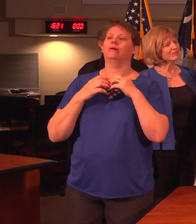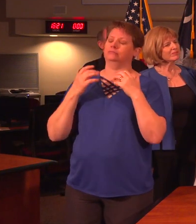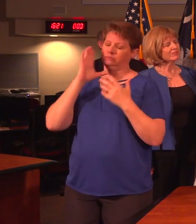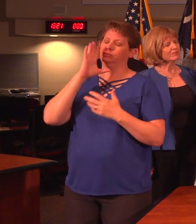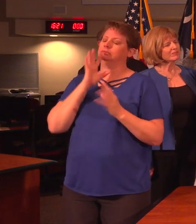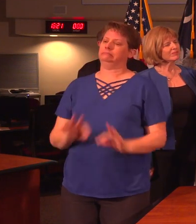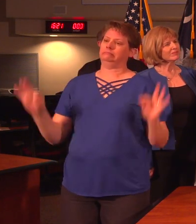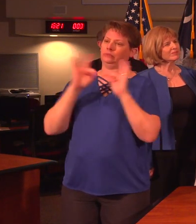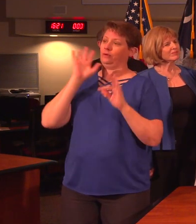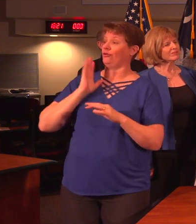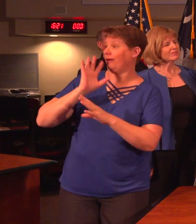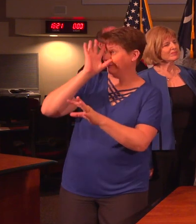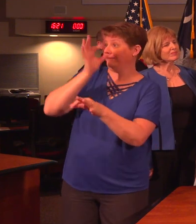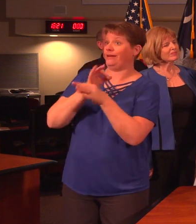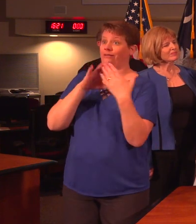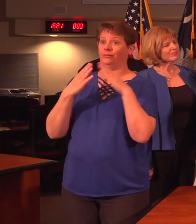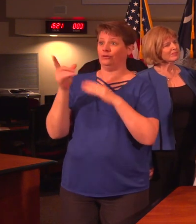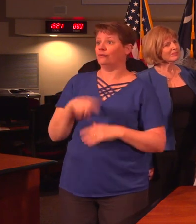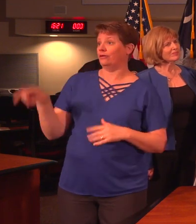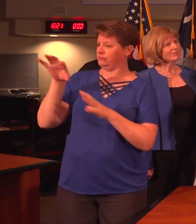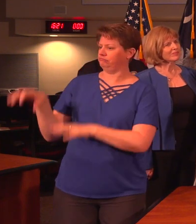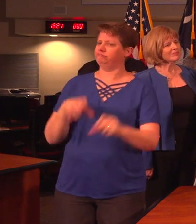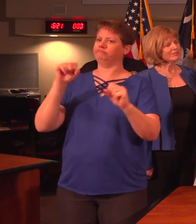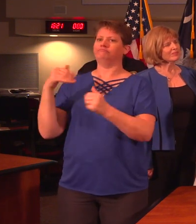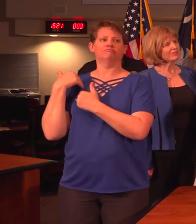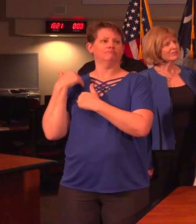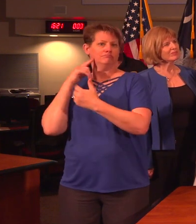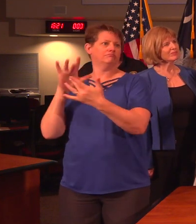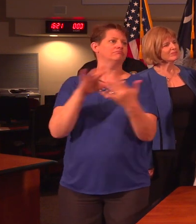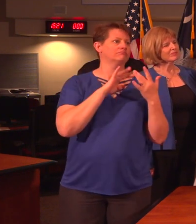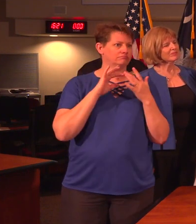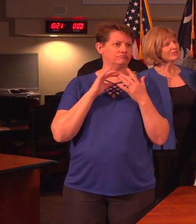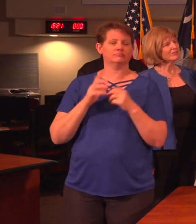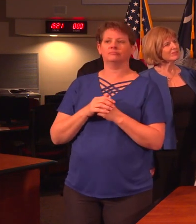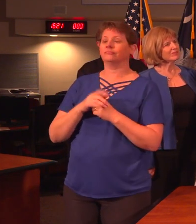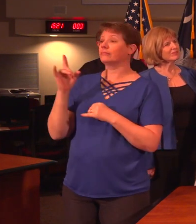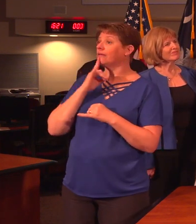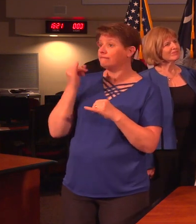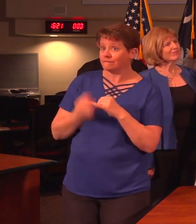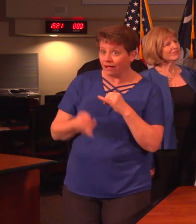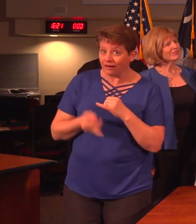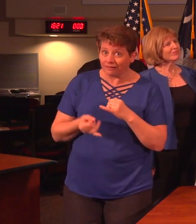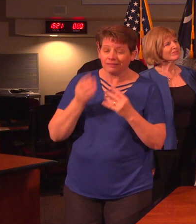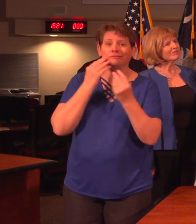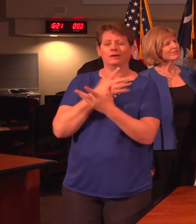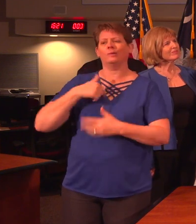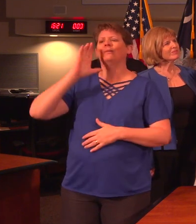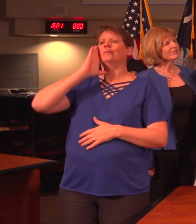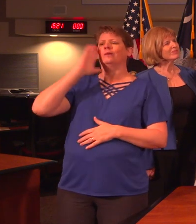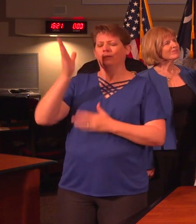thing for our faith community to undertake. I'll say finally, we are going to get through this,